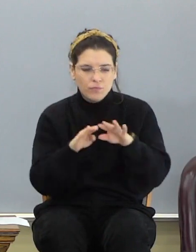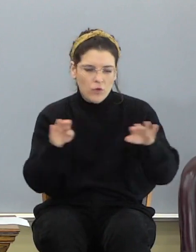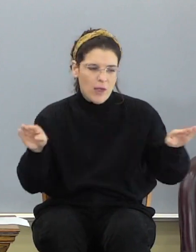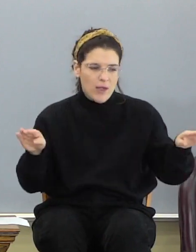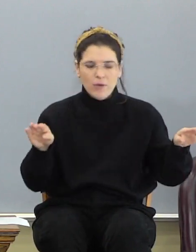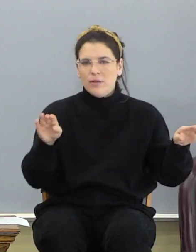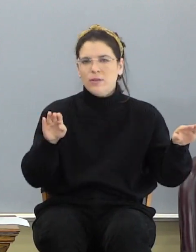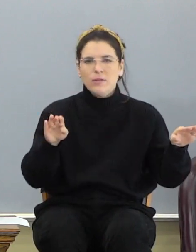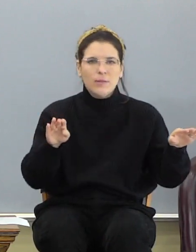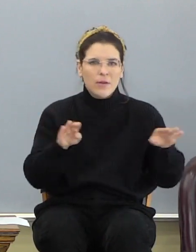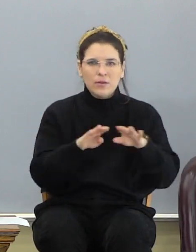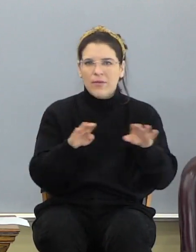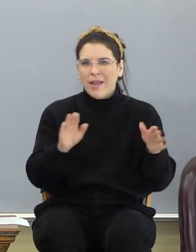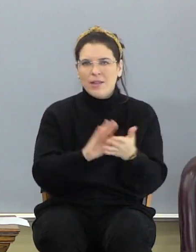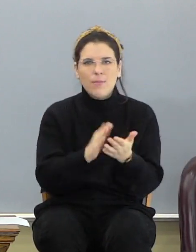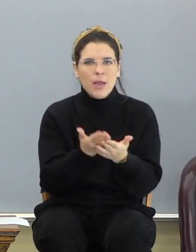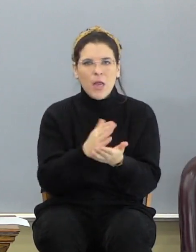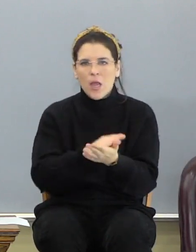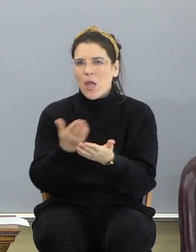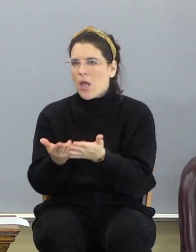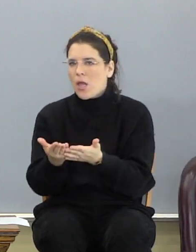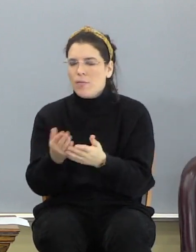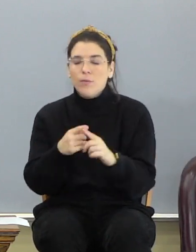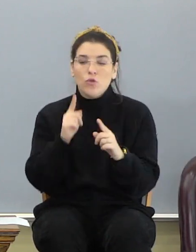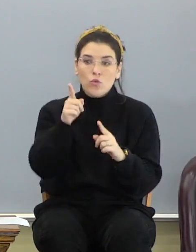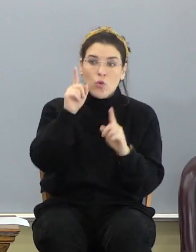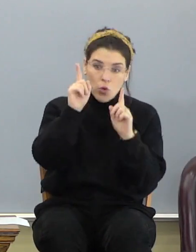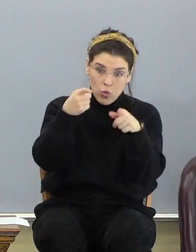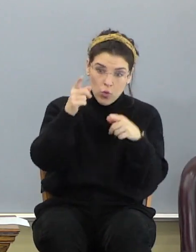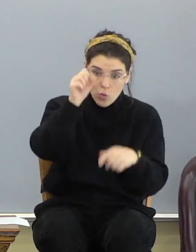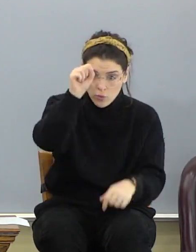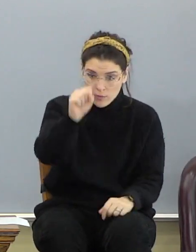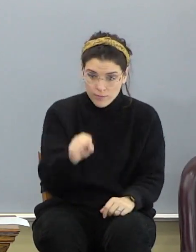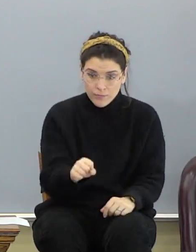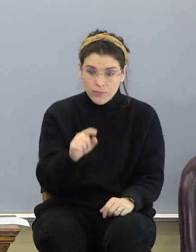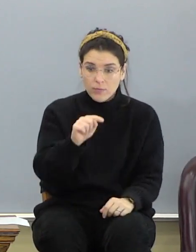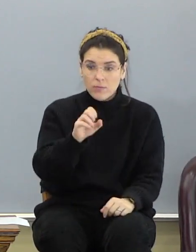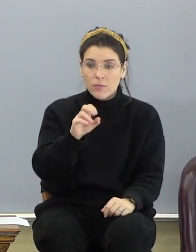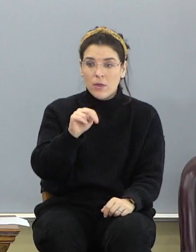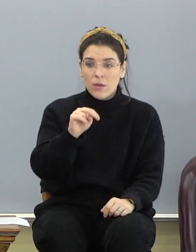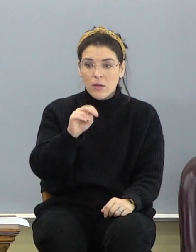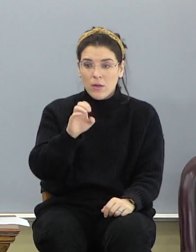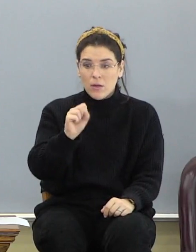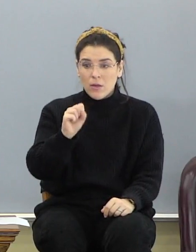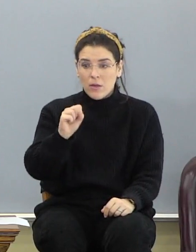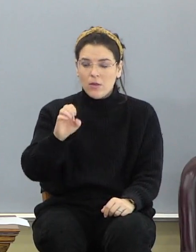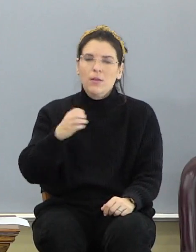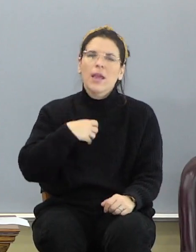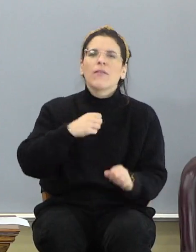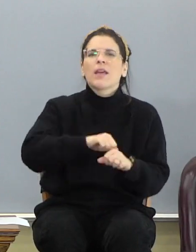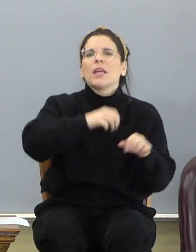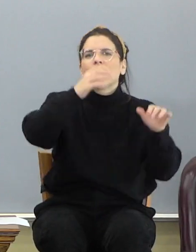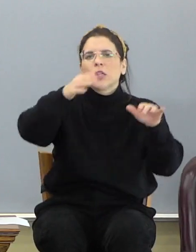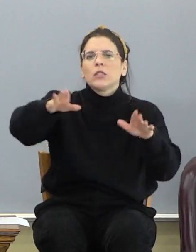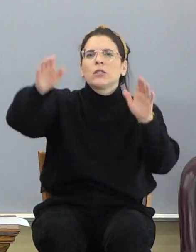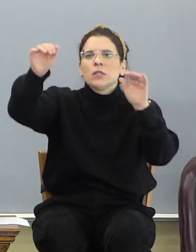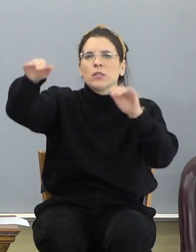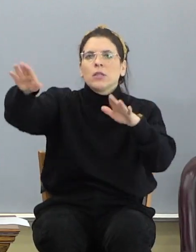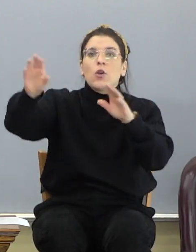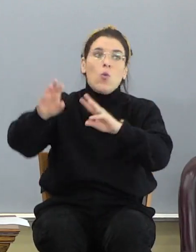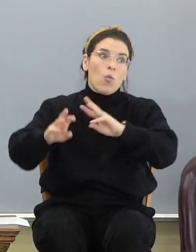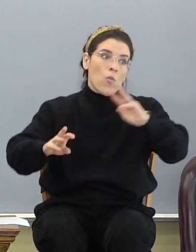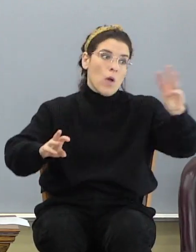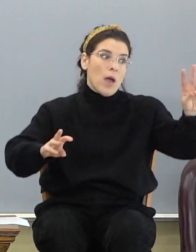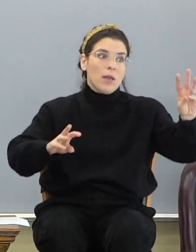flat as a pancake. But you know, you go south down to Tennessee, they got mountains, they got hills. You go out